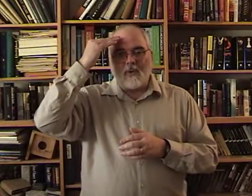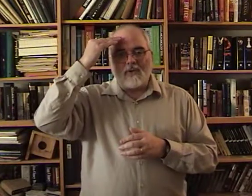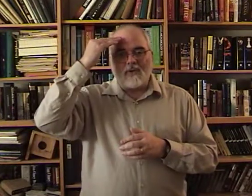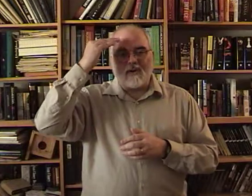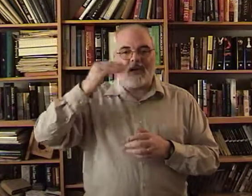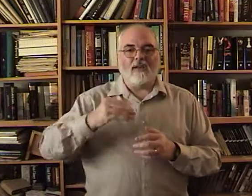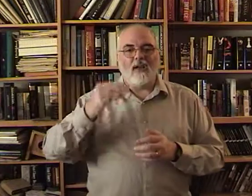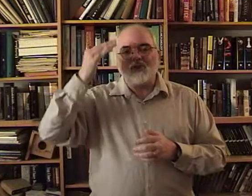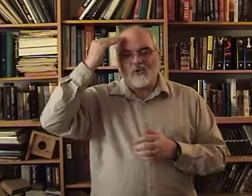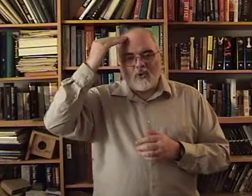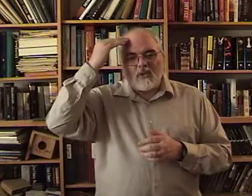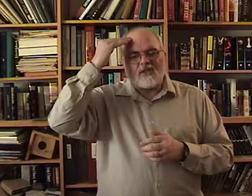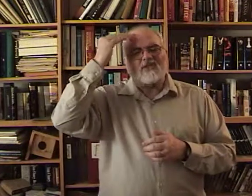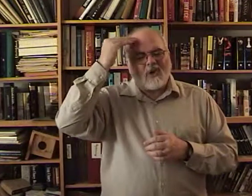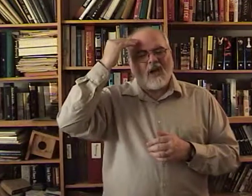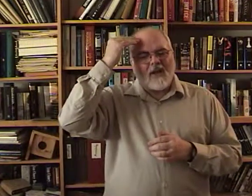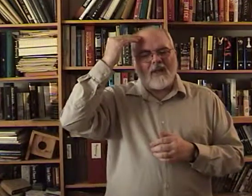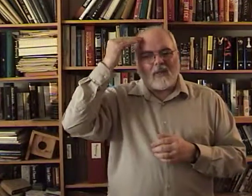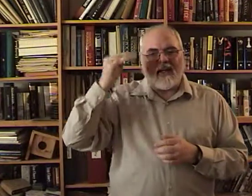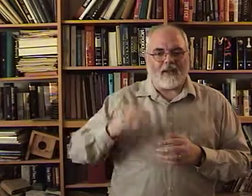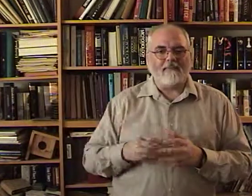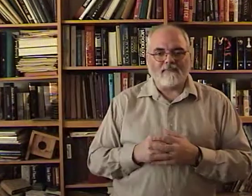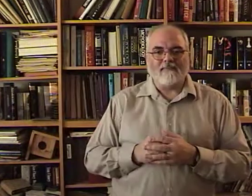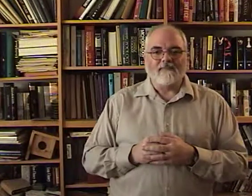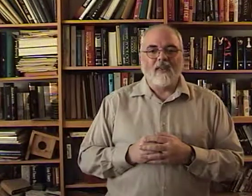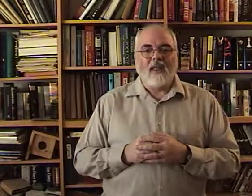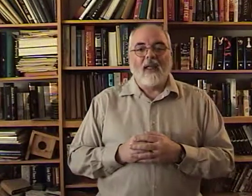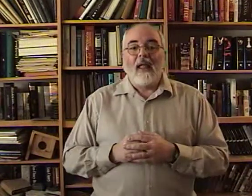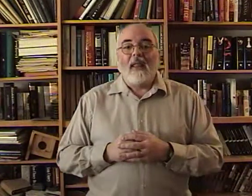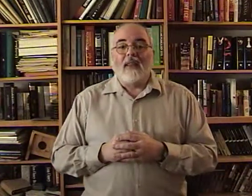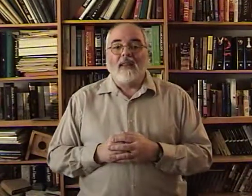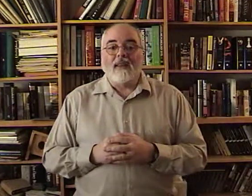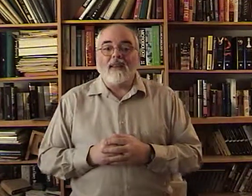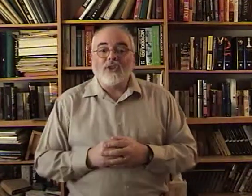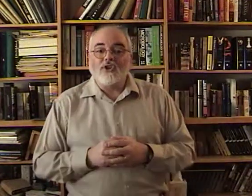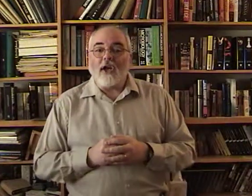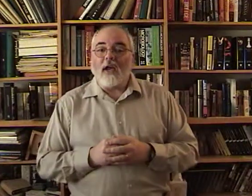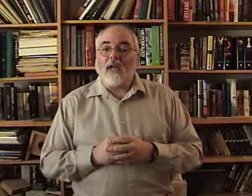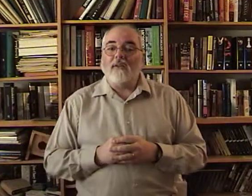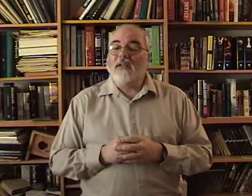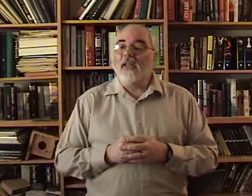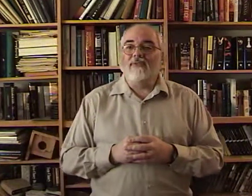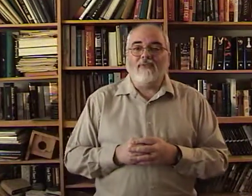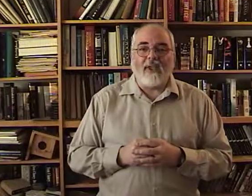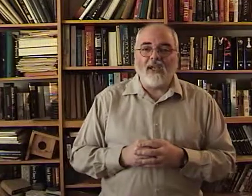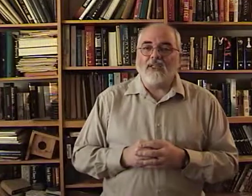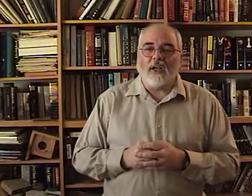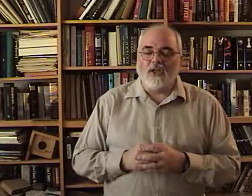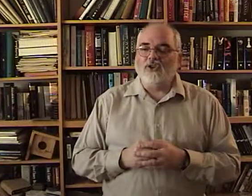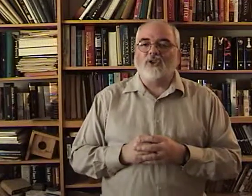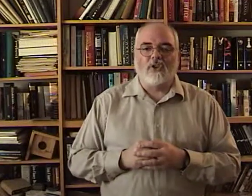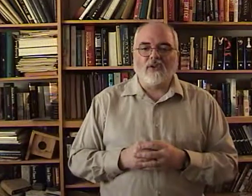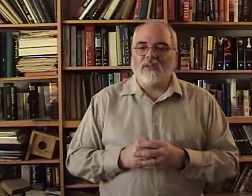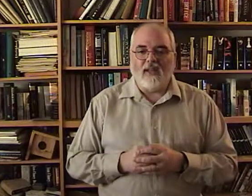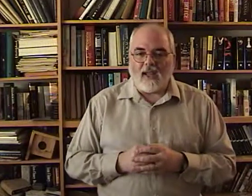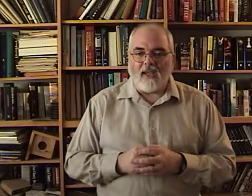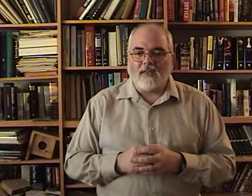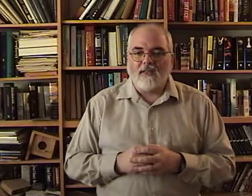point to your head. Assurance. I know that. This child can face uncertain days.